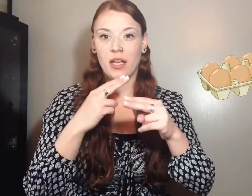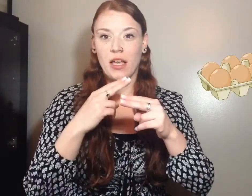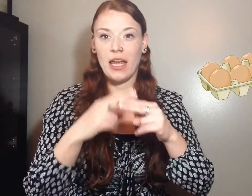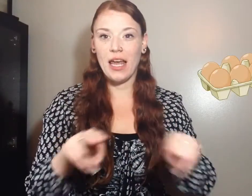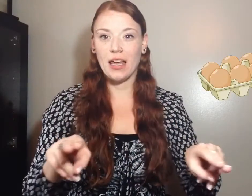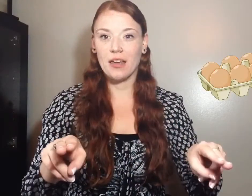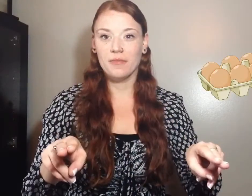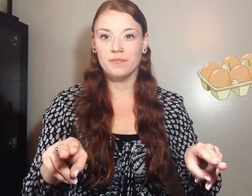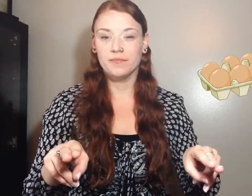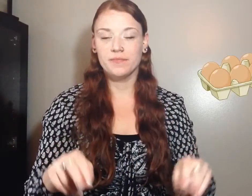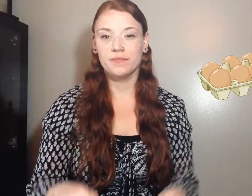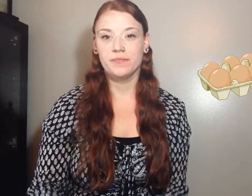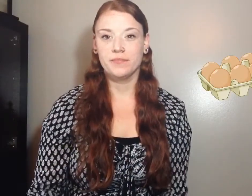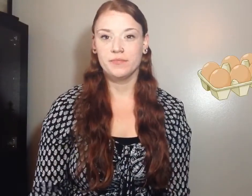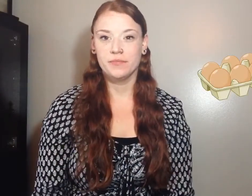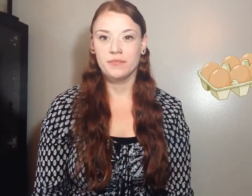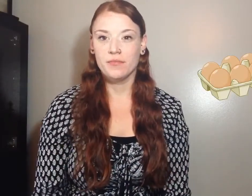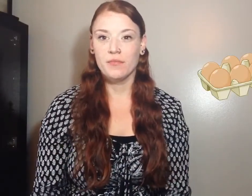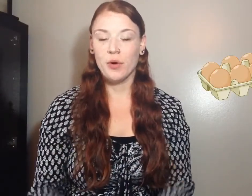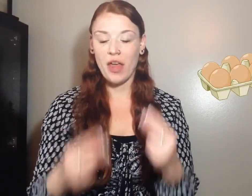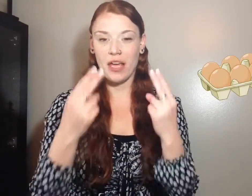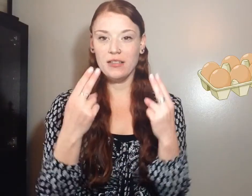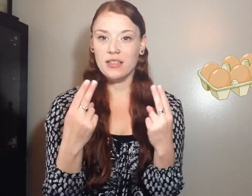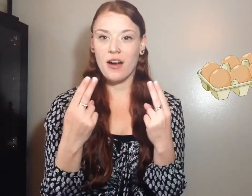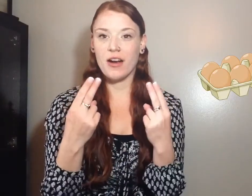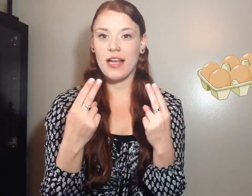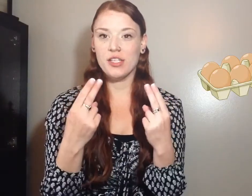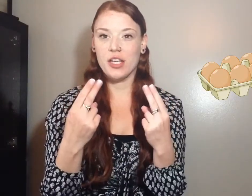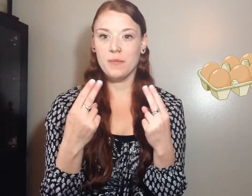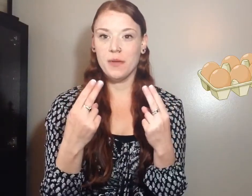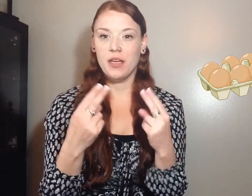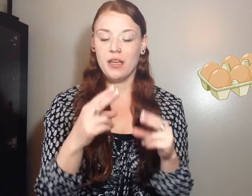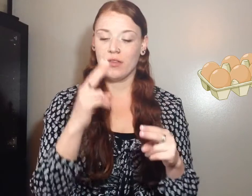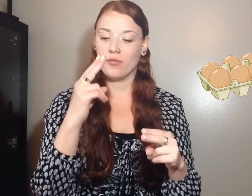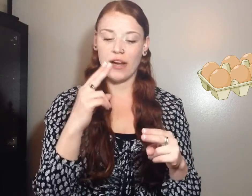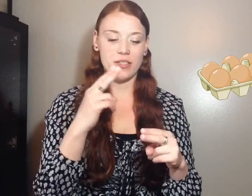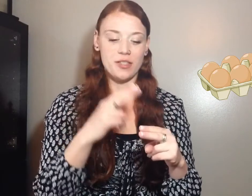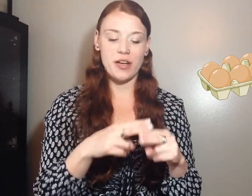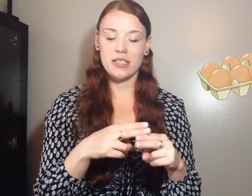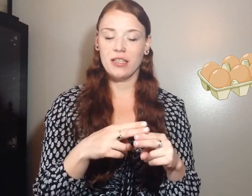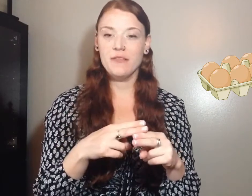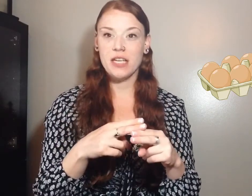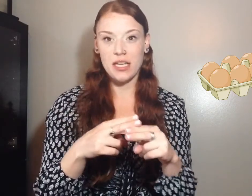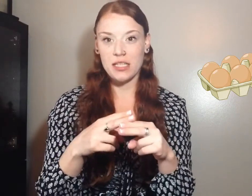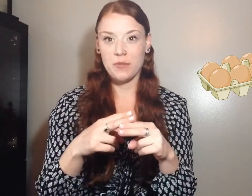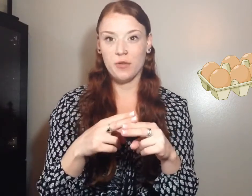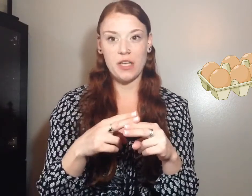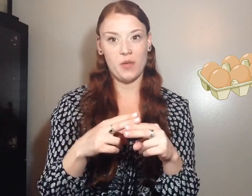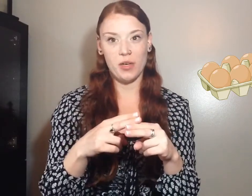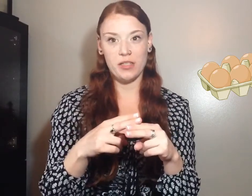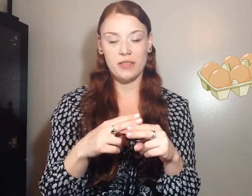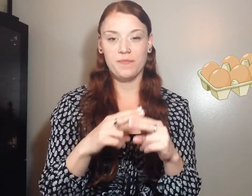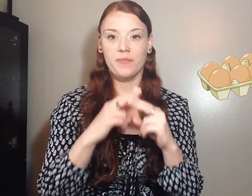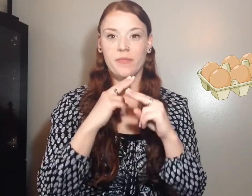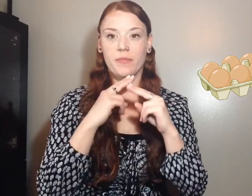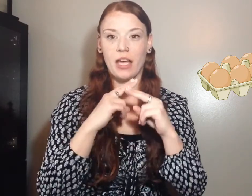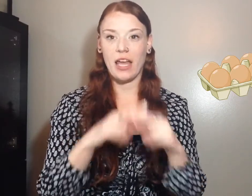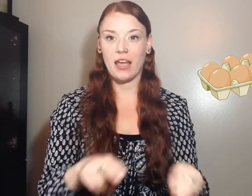Egg. Egg. hands are H-shaped. The right strikes the left as they move downwards. Egg.